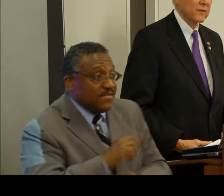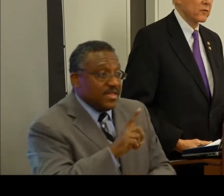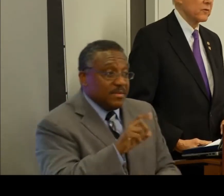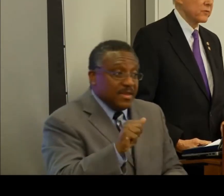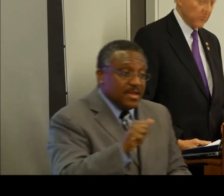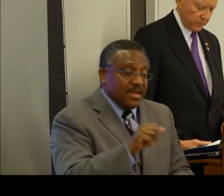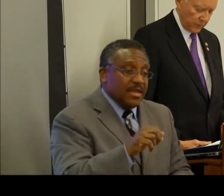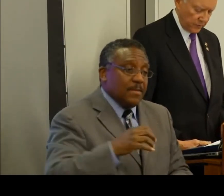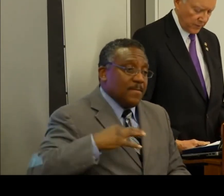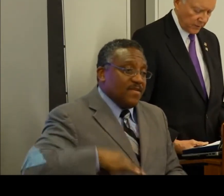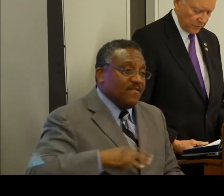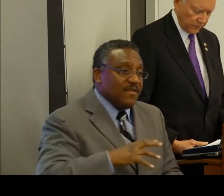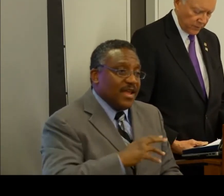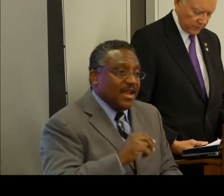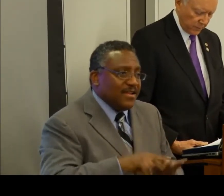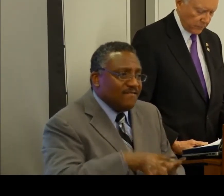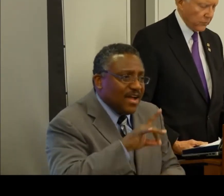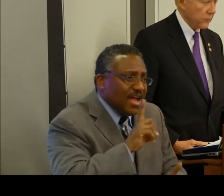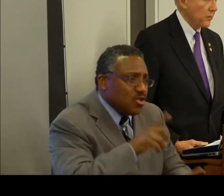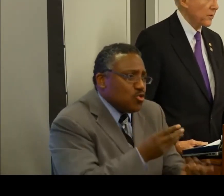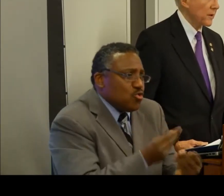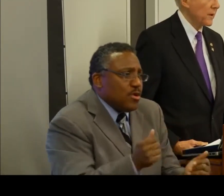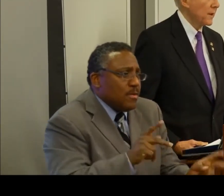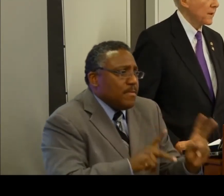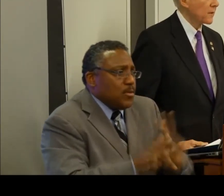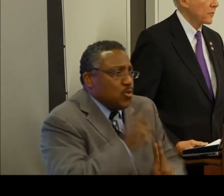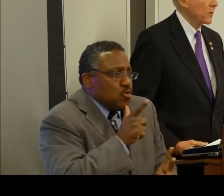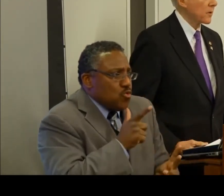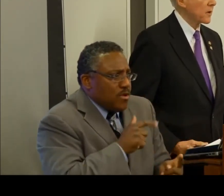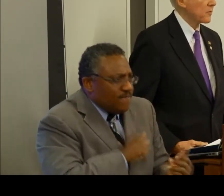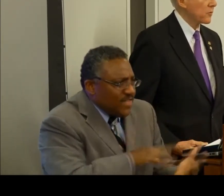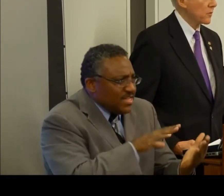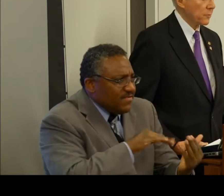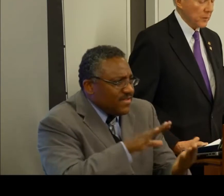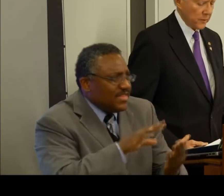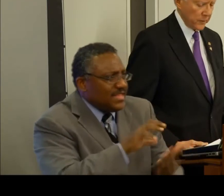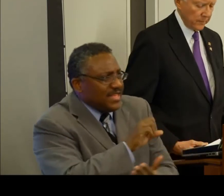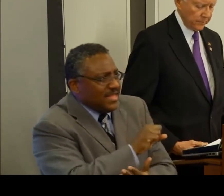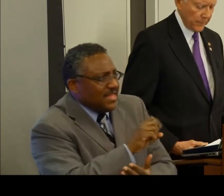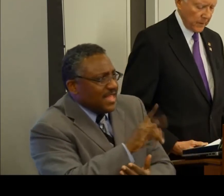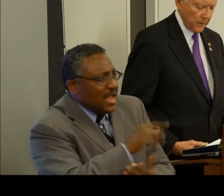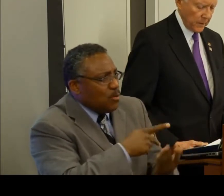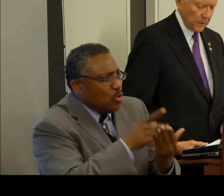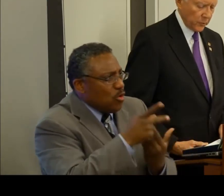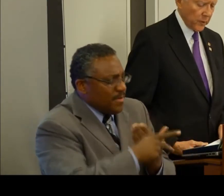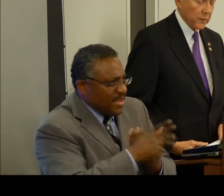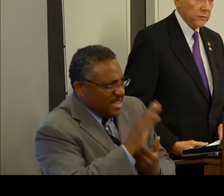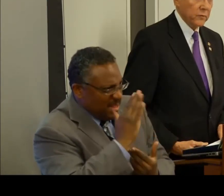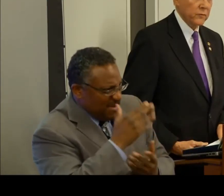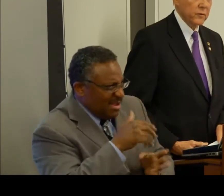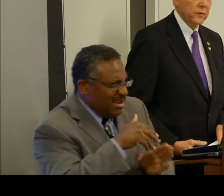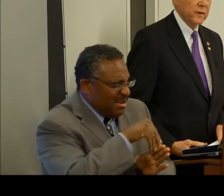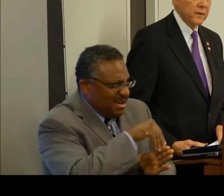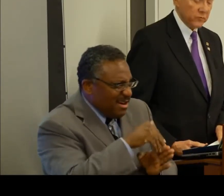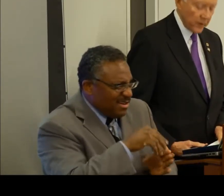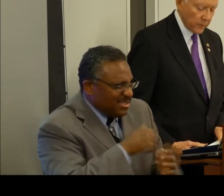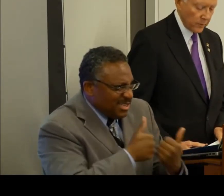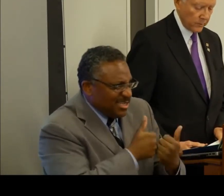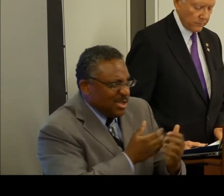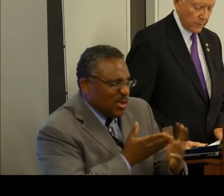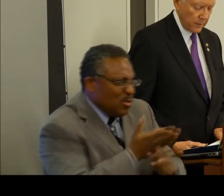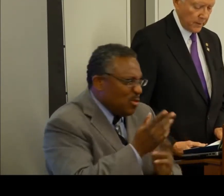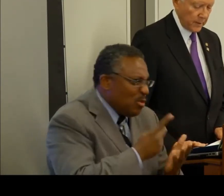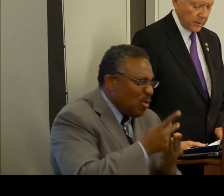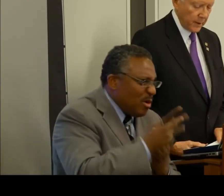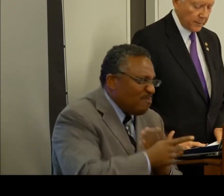to finding solutions for the challenges facing the Social Security Disability Insurance Program. As we all know, Social Security in